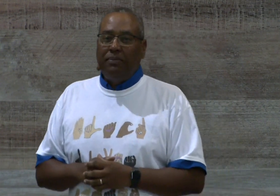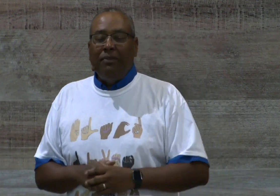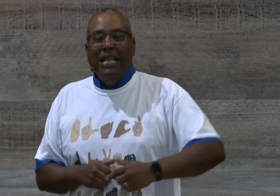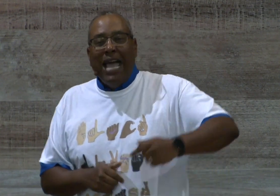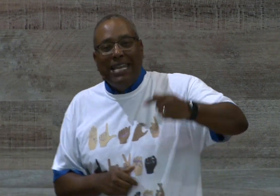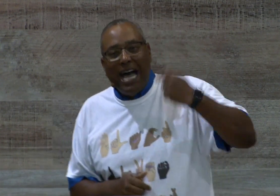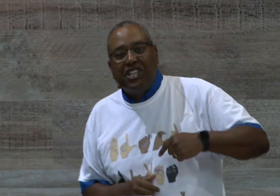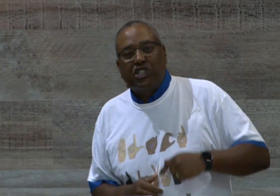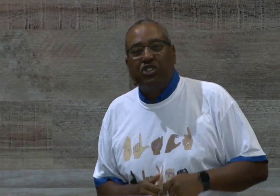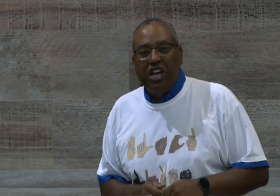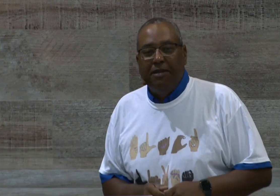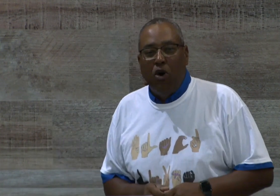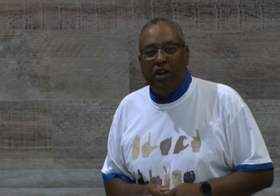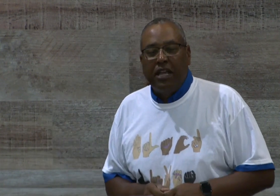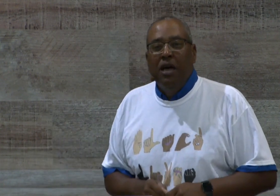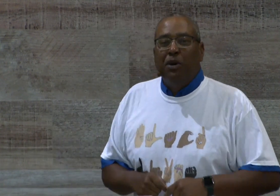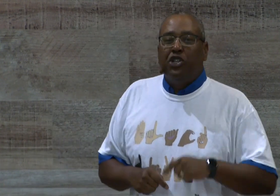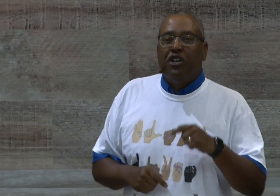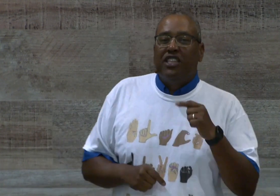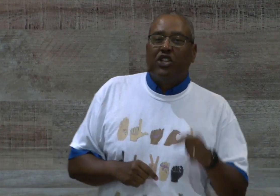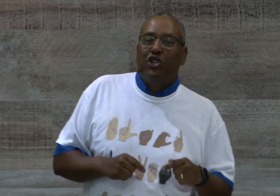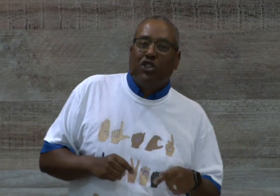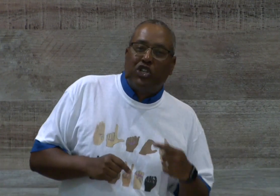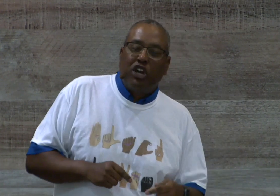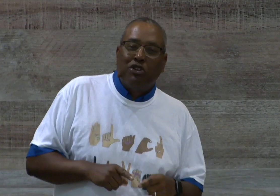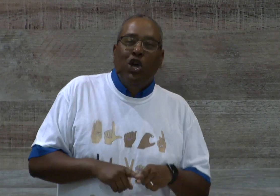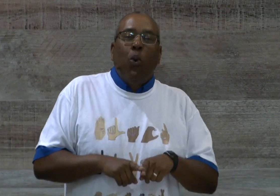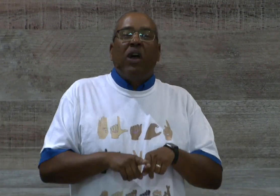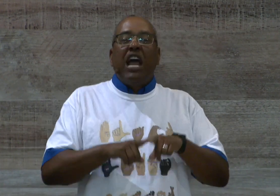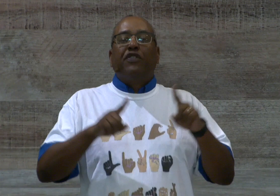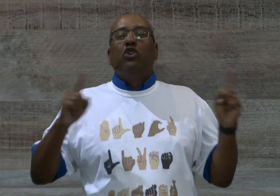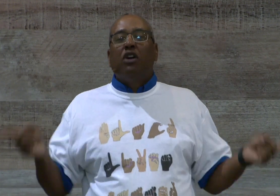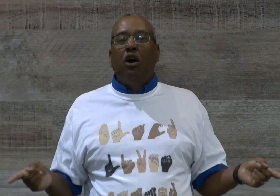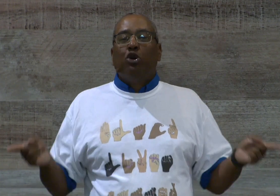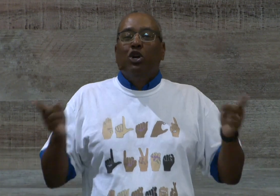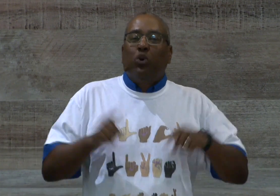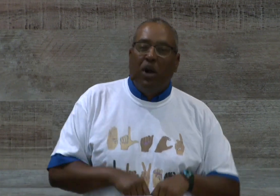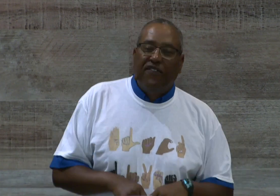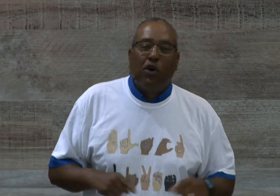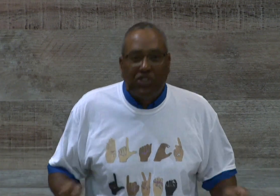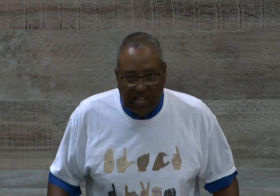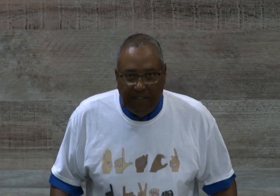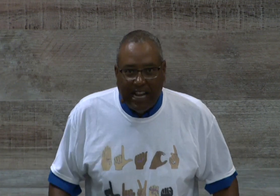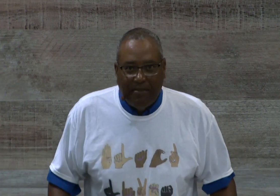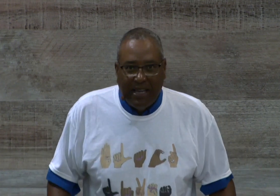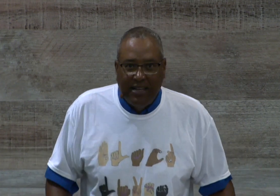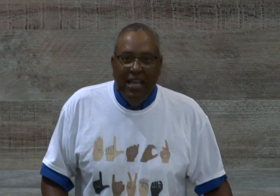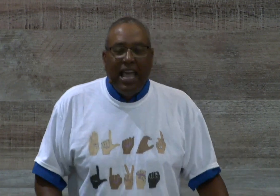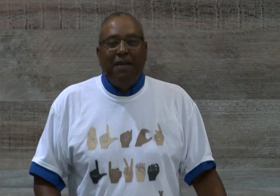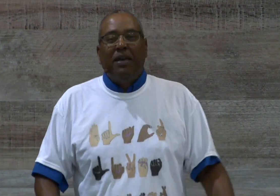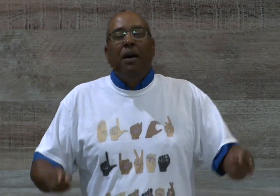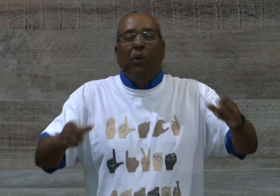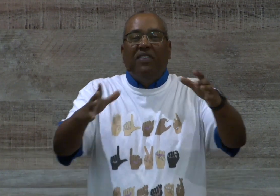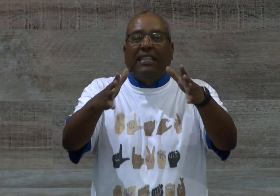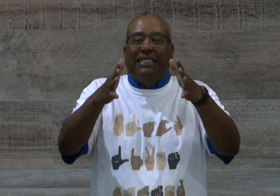And not just on Sunday morning, but you're in the, you're the church wherever you go 24-7. Amen? Amen? But we've got to stay